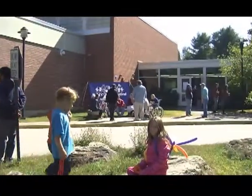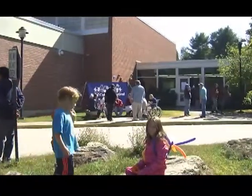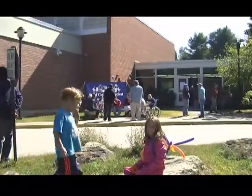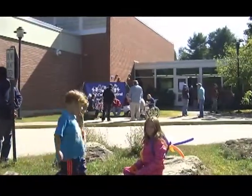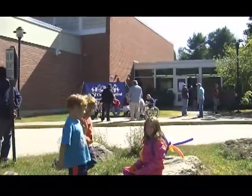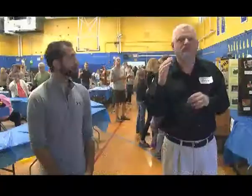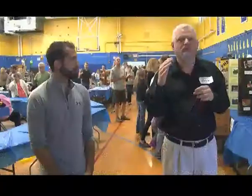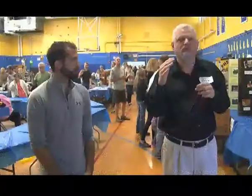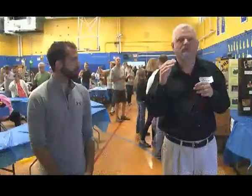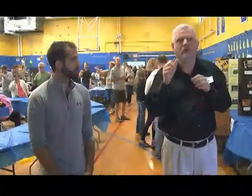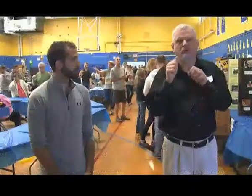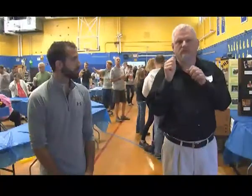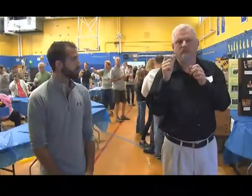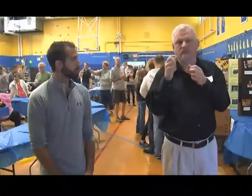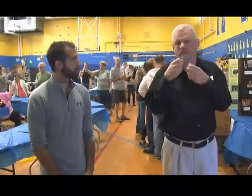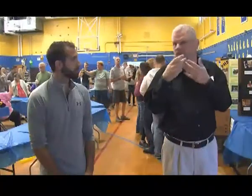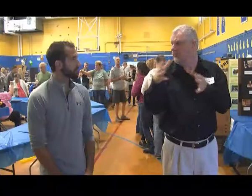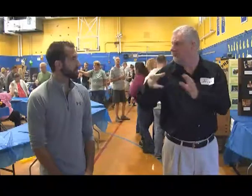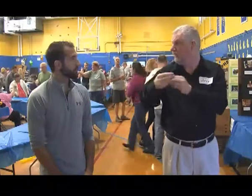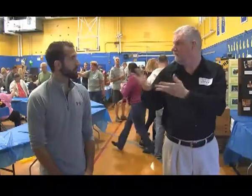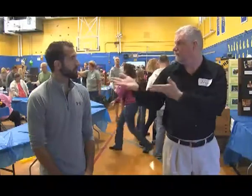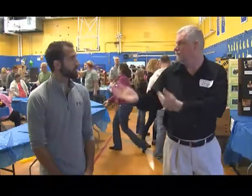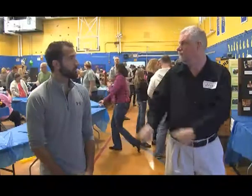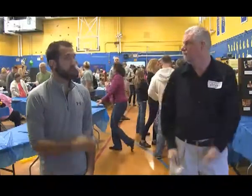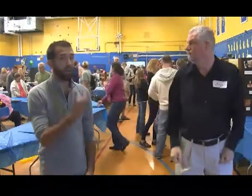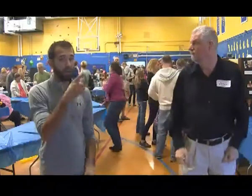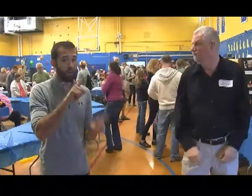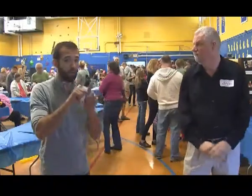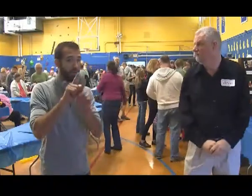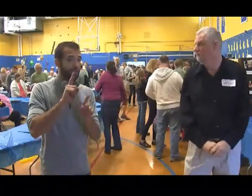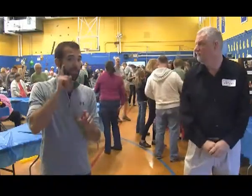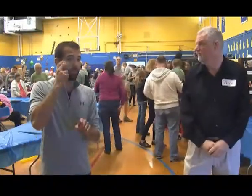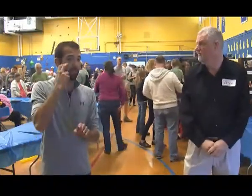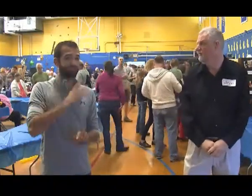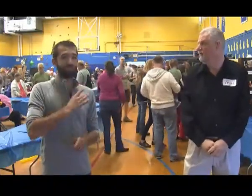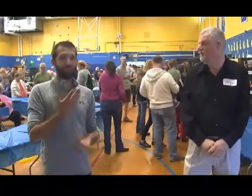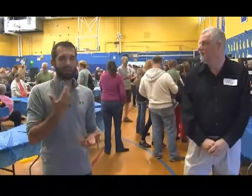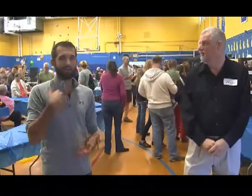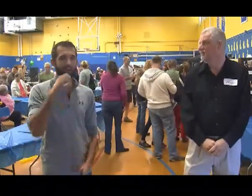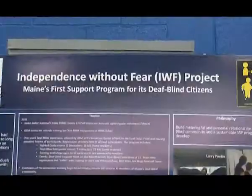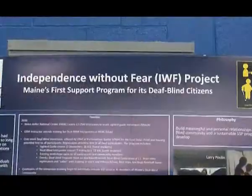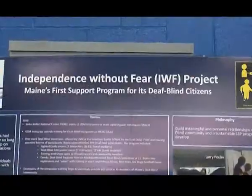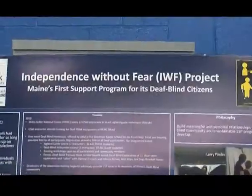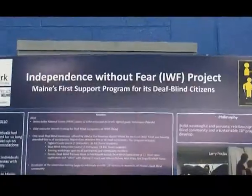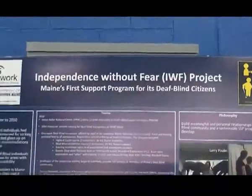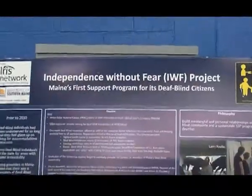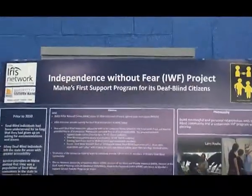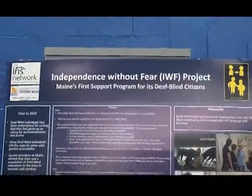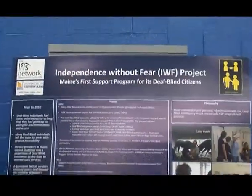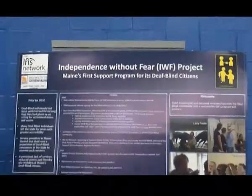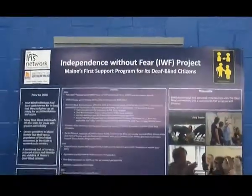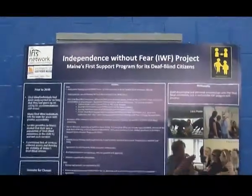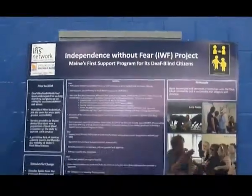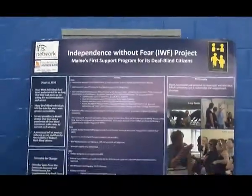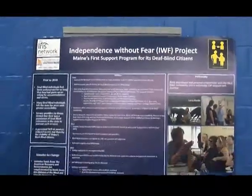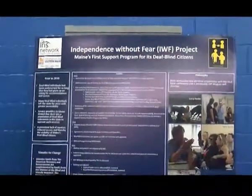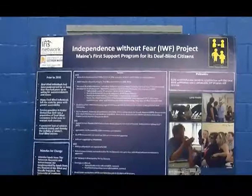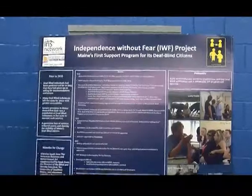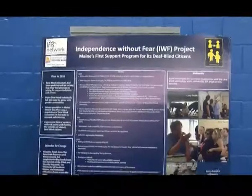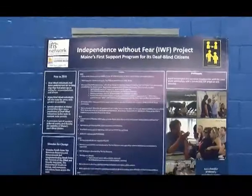DeafBlind, services for DeafBlind community as well. And Josh is saying the DeafBlind community is wonderful because